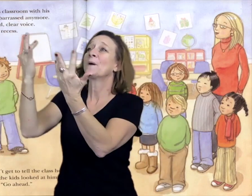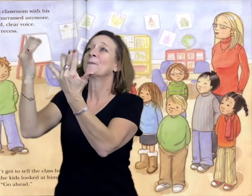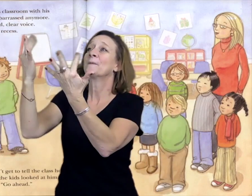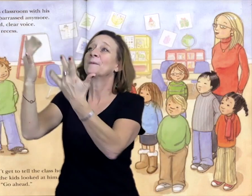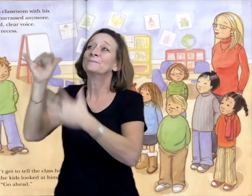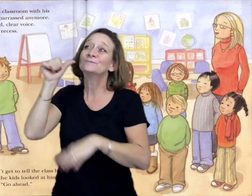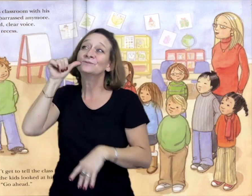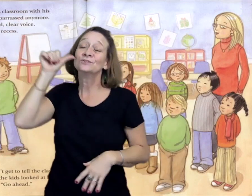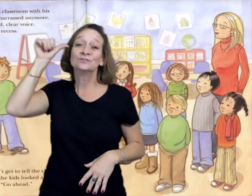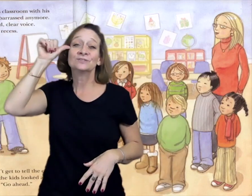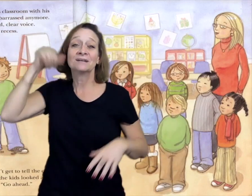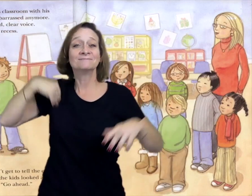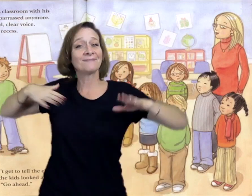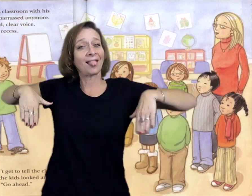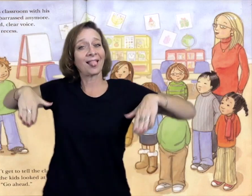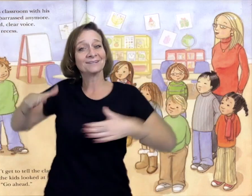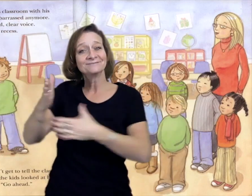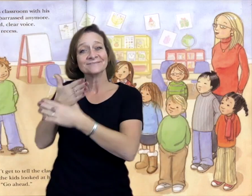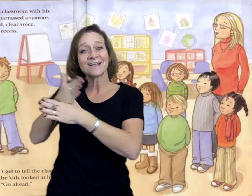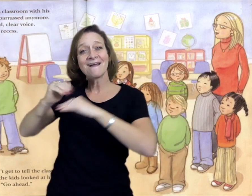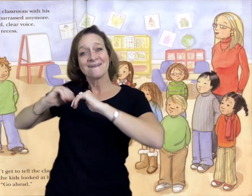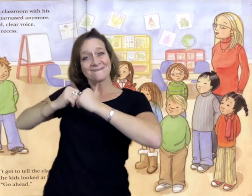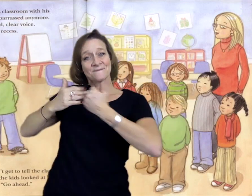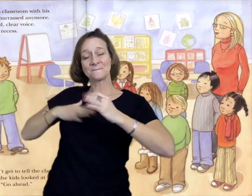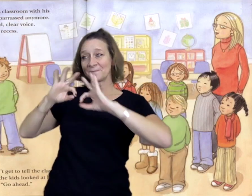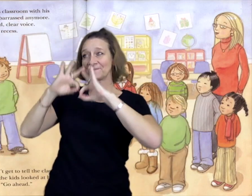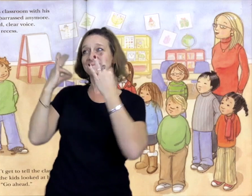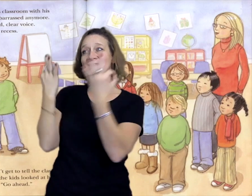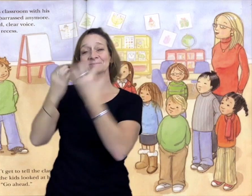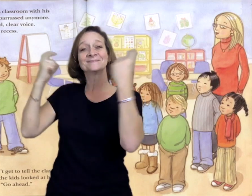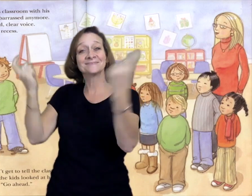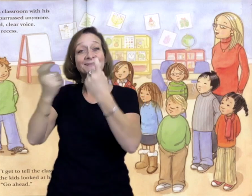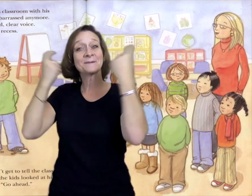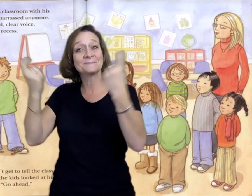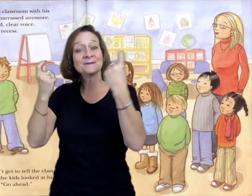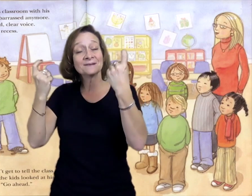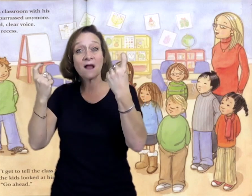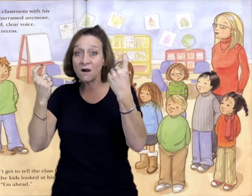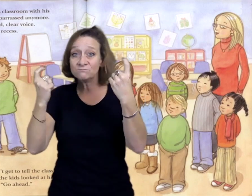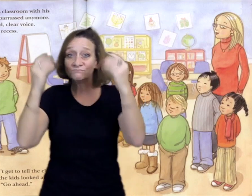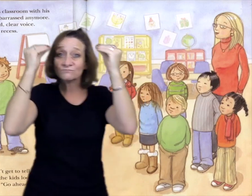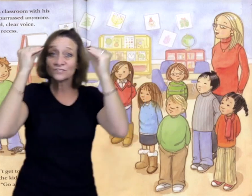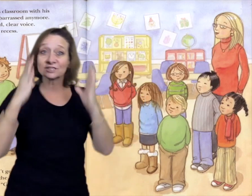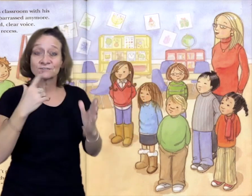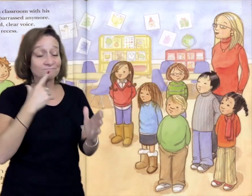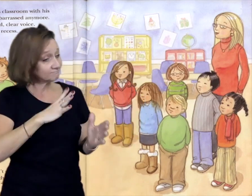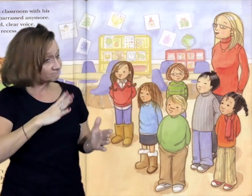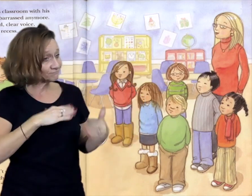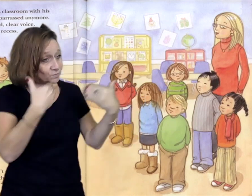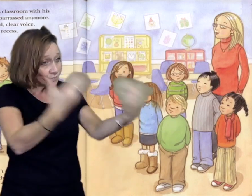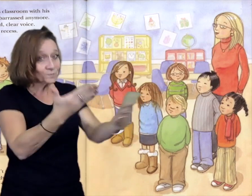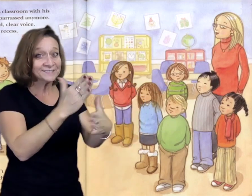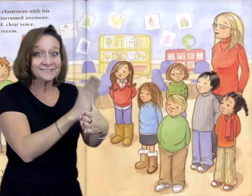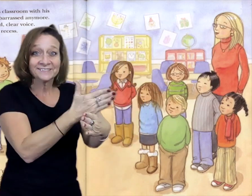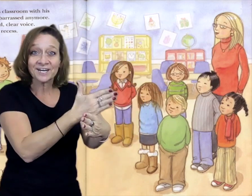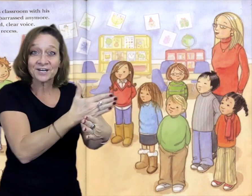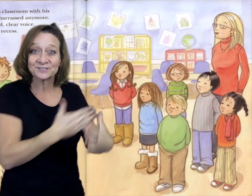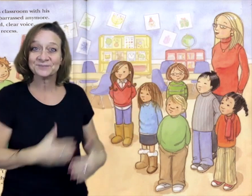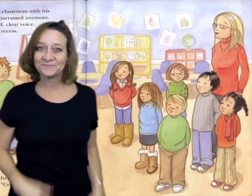Wait, said Sam. Yesterday, I didn't get to tell the class how my family celebrates the holidays. All the kids